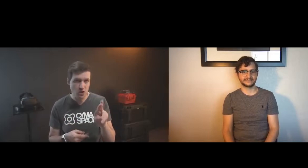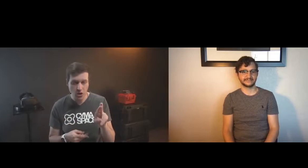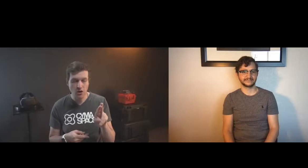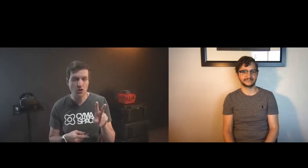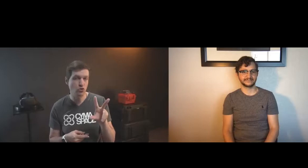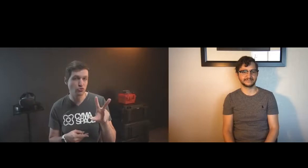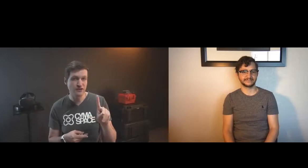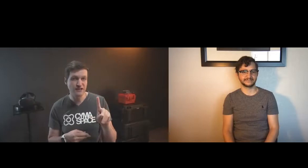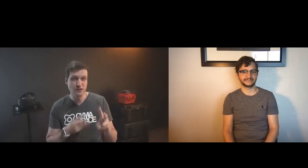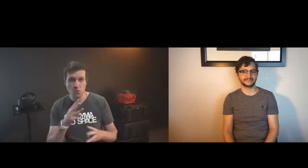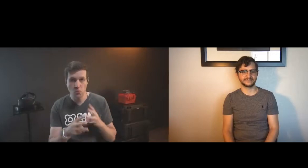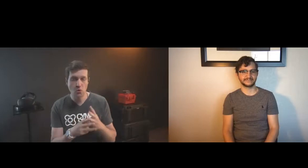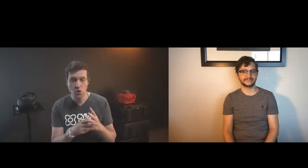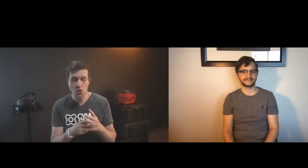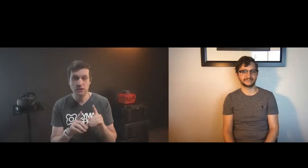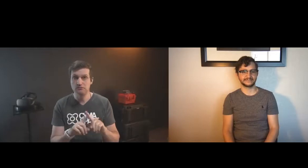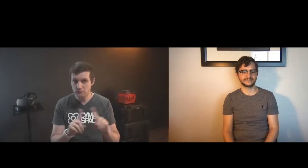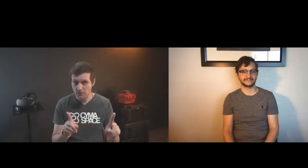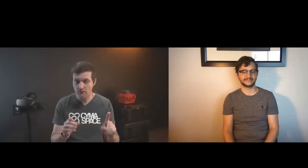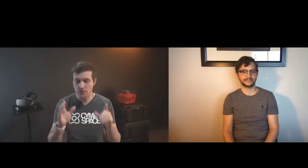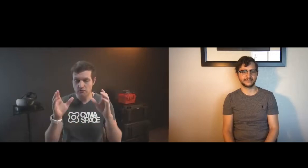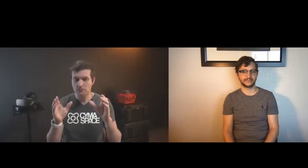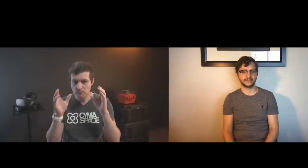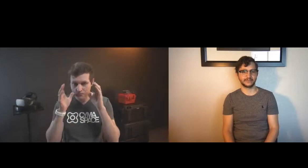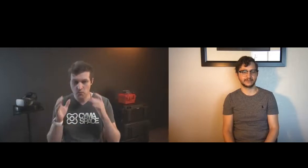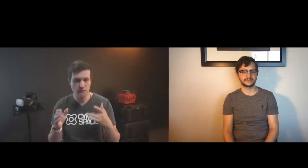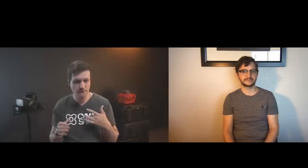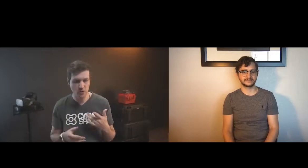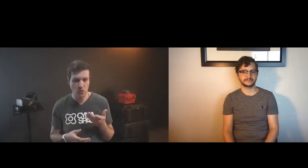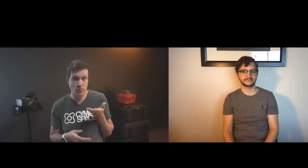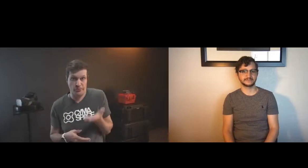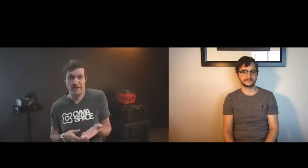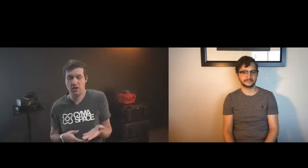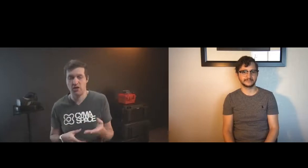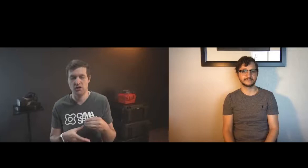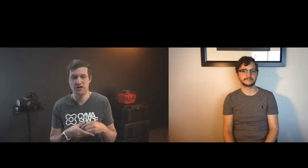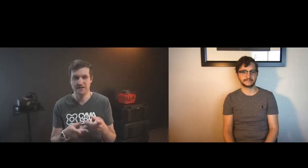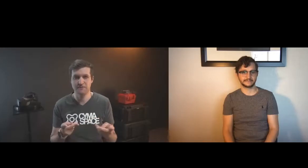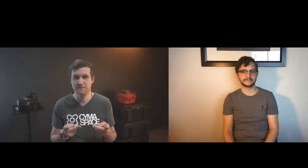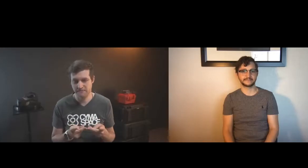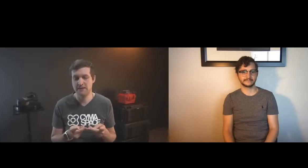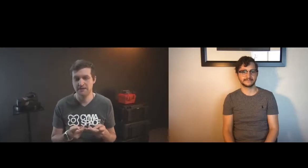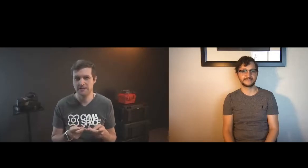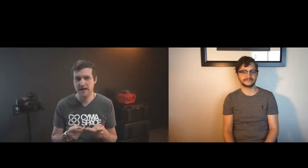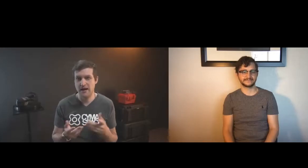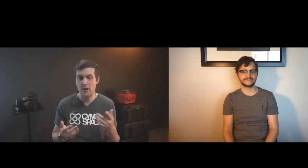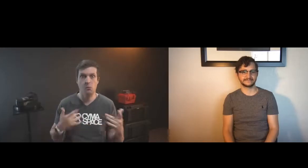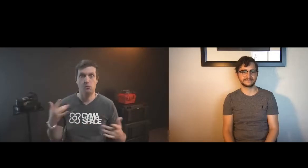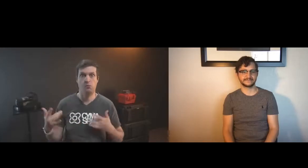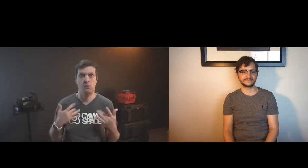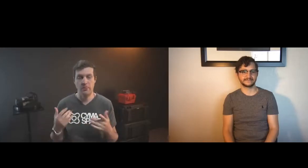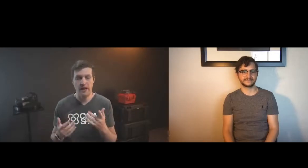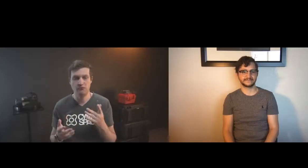that's not possible on zoom but with vr and 3d world it's a different digital experience you feel like you're actually